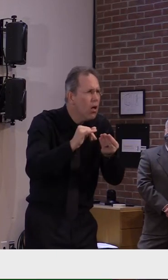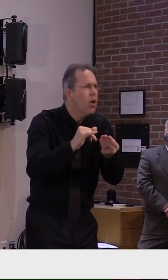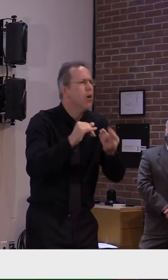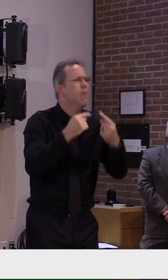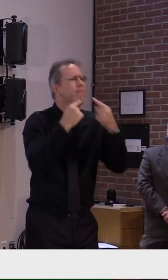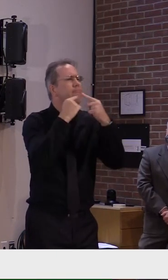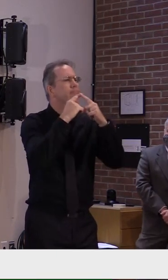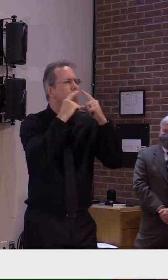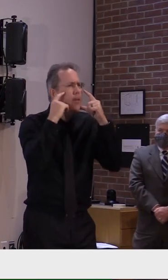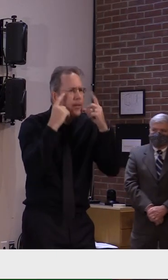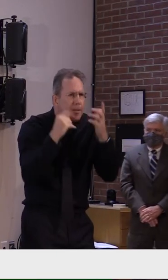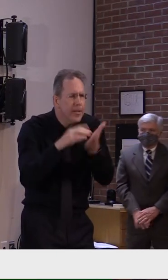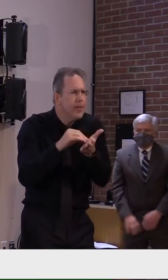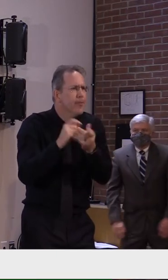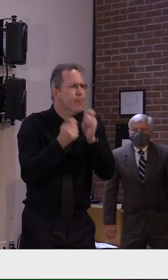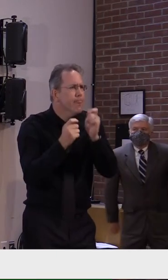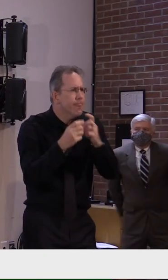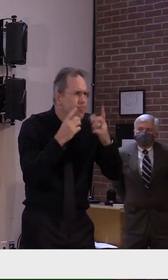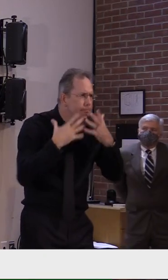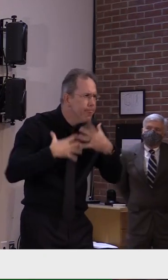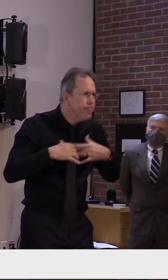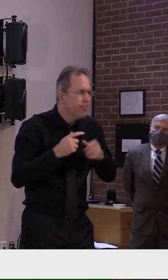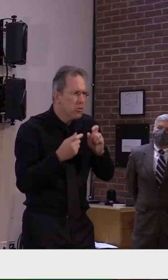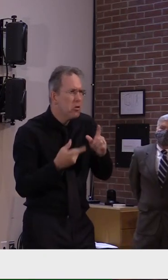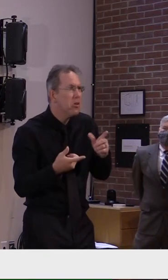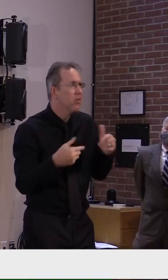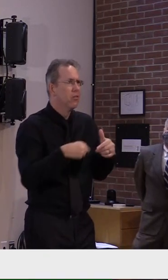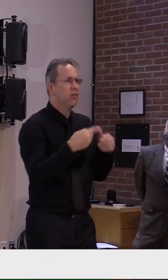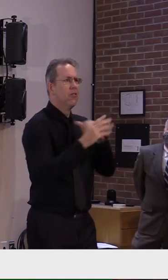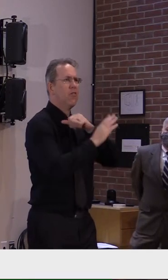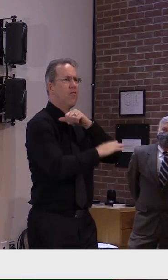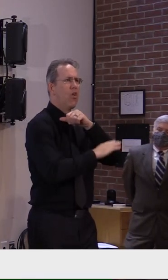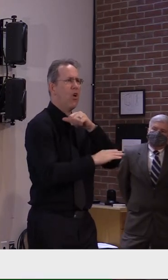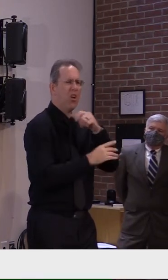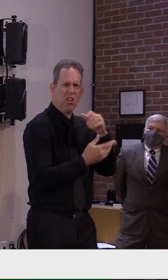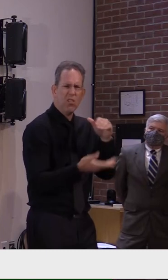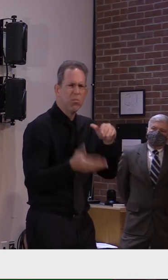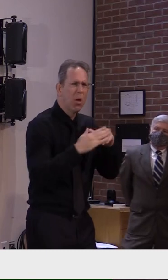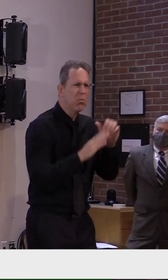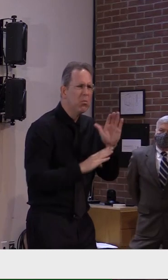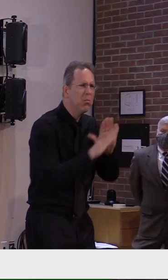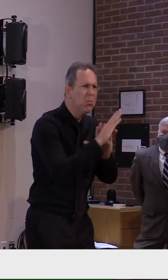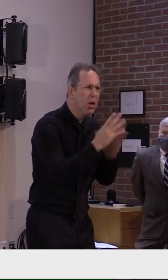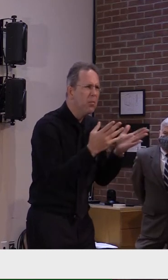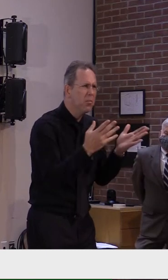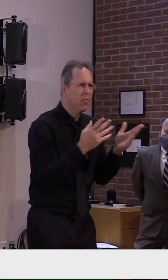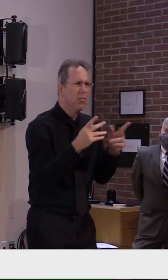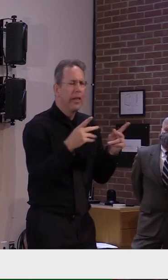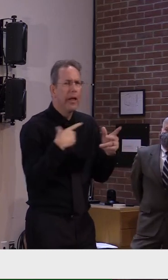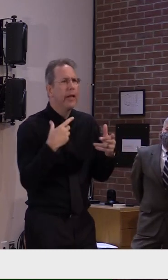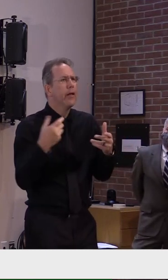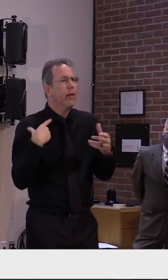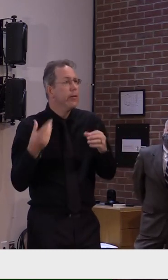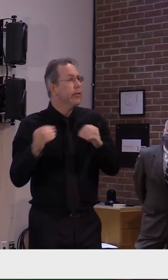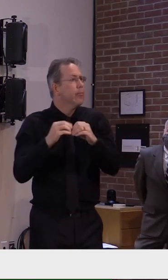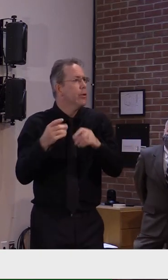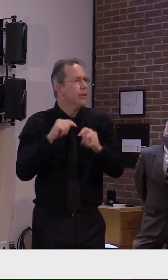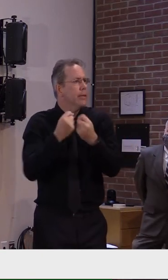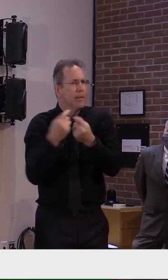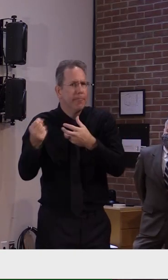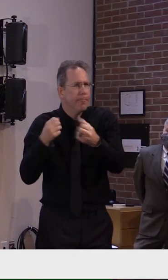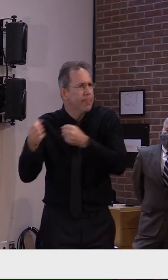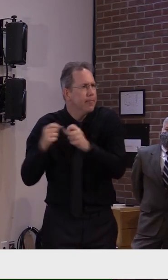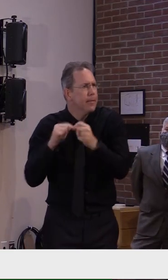expand testing, keep our contact tracing workforce endlessly busy, but still